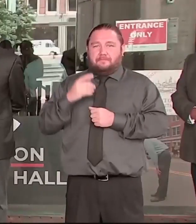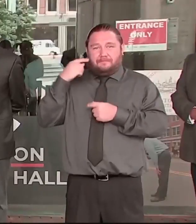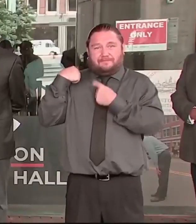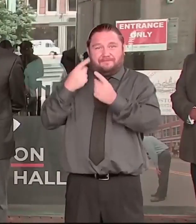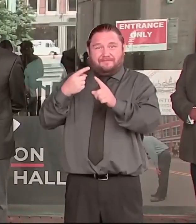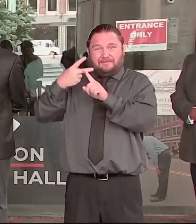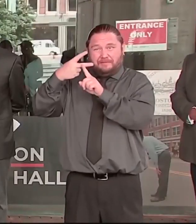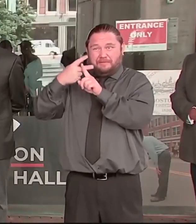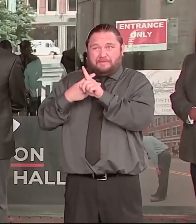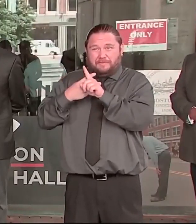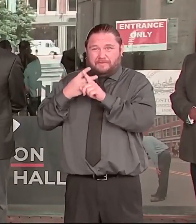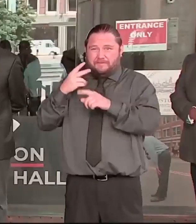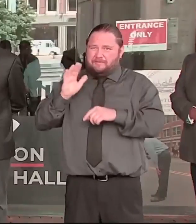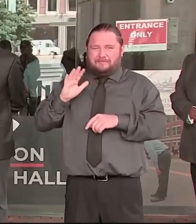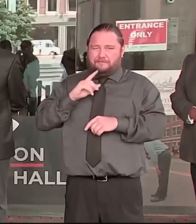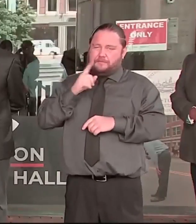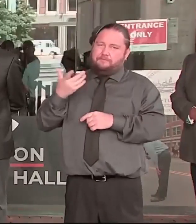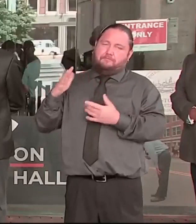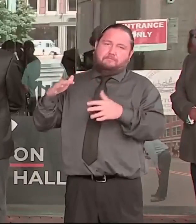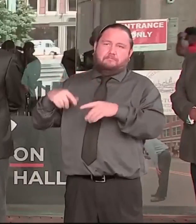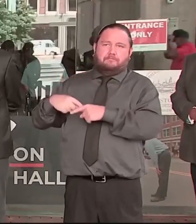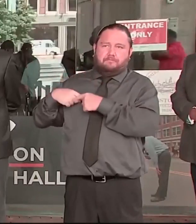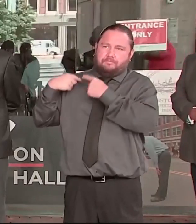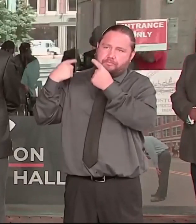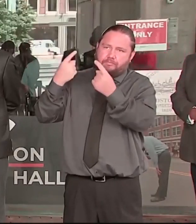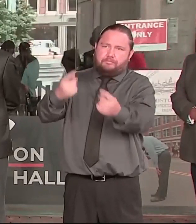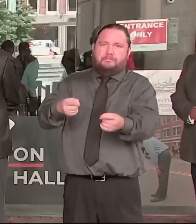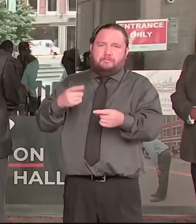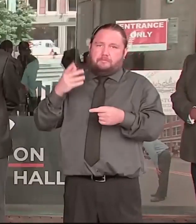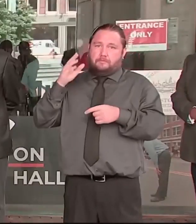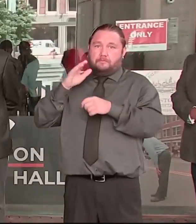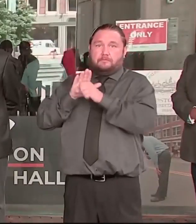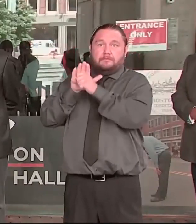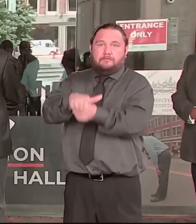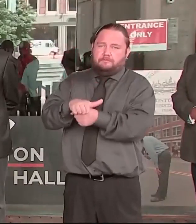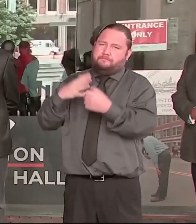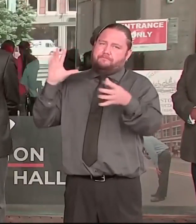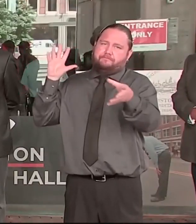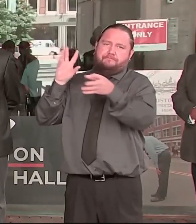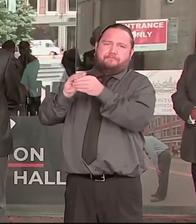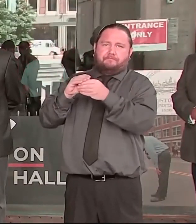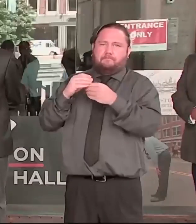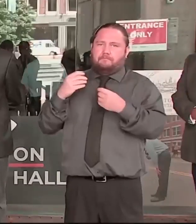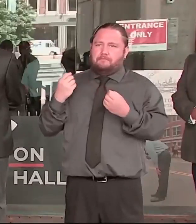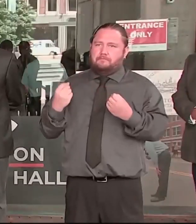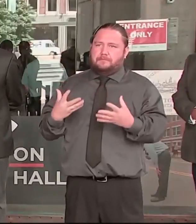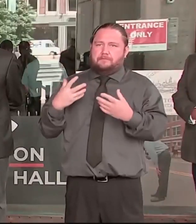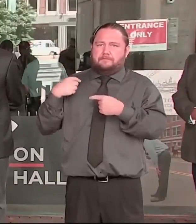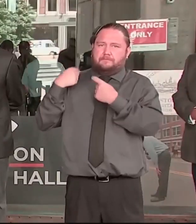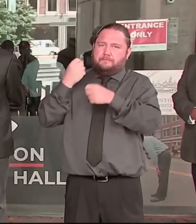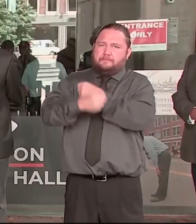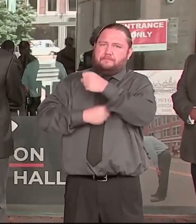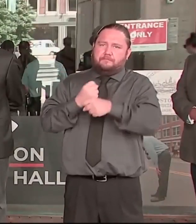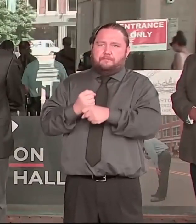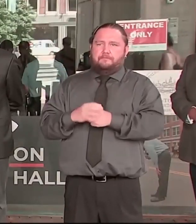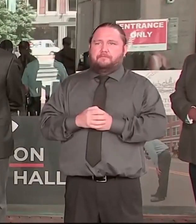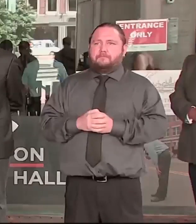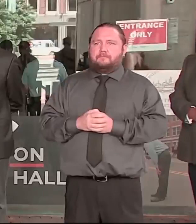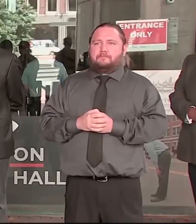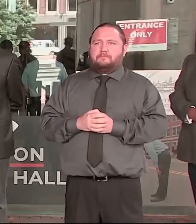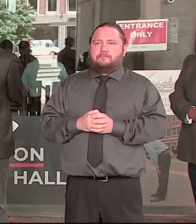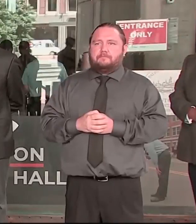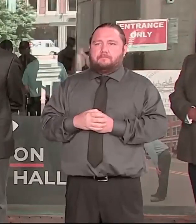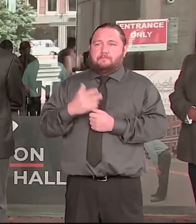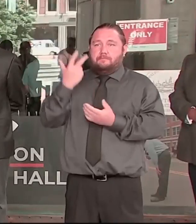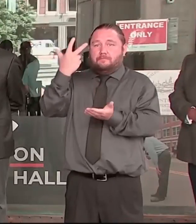that's going to be transferred from the police overtime budget to the Boston Public Health Commission. The health commission will work with our city's